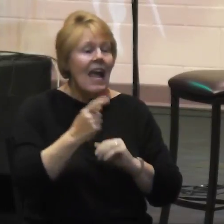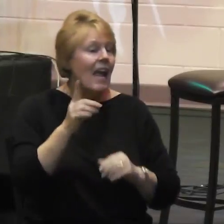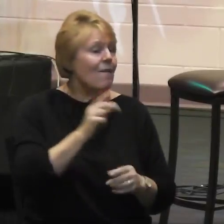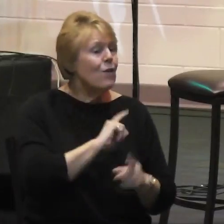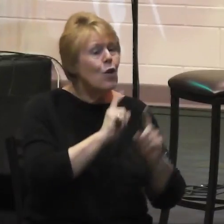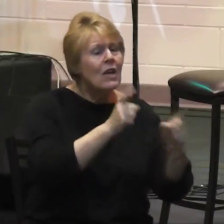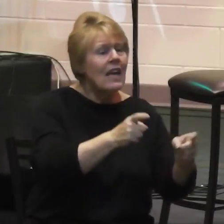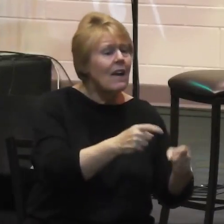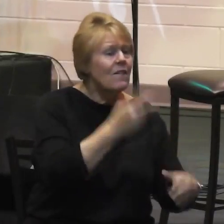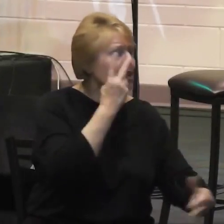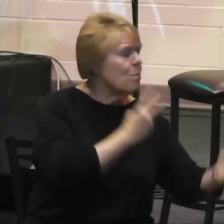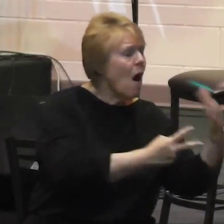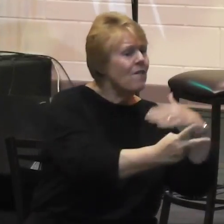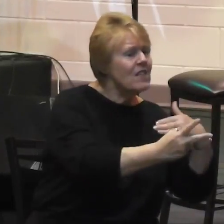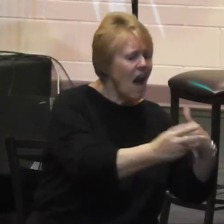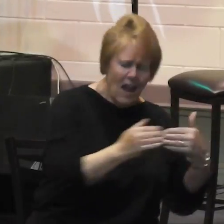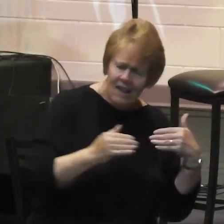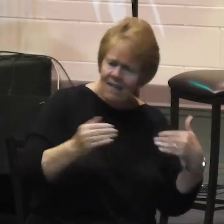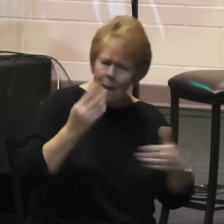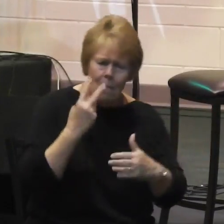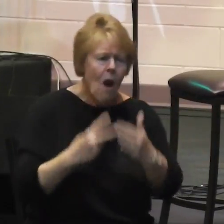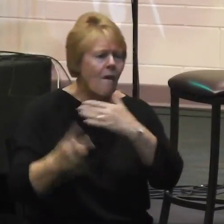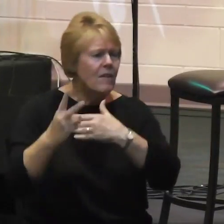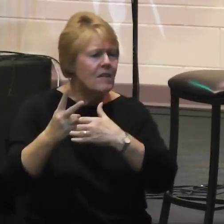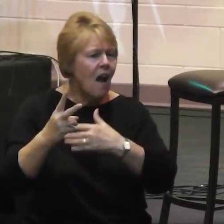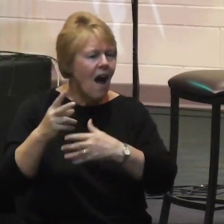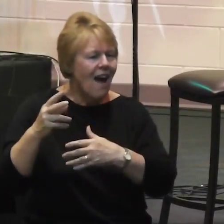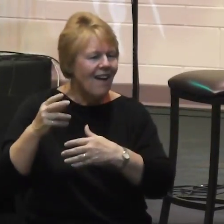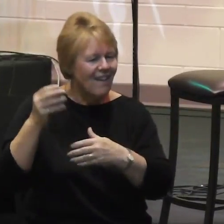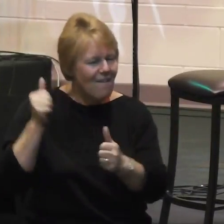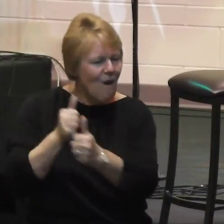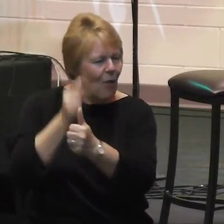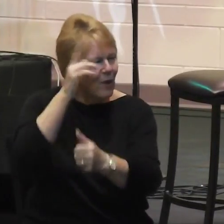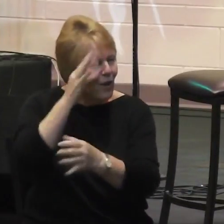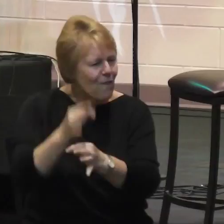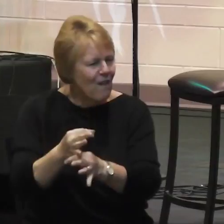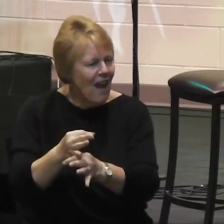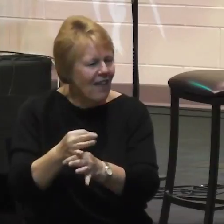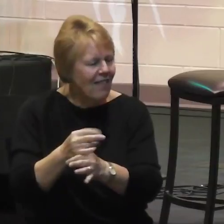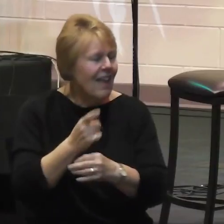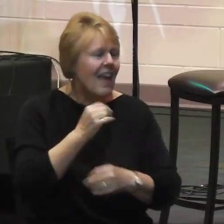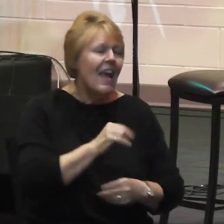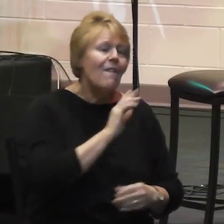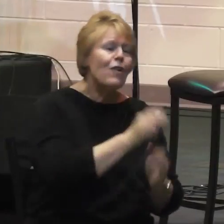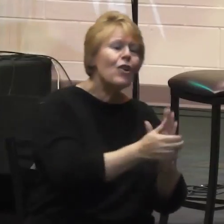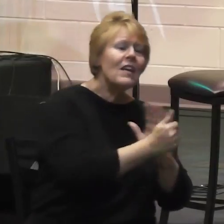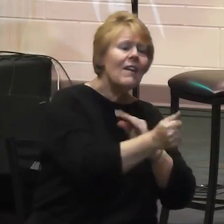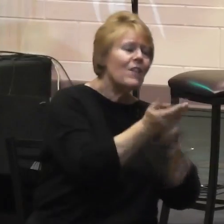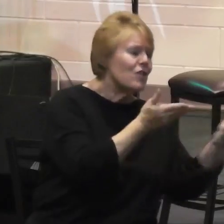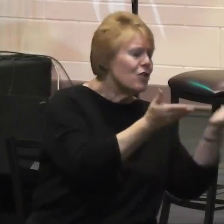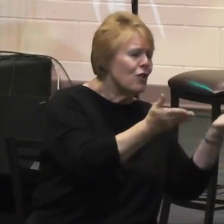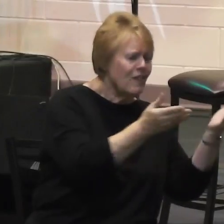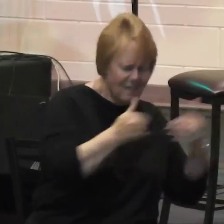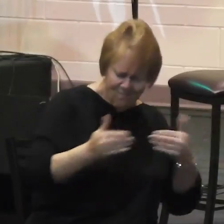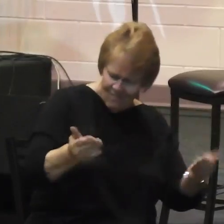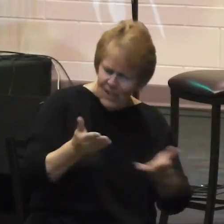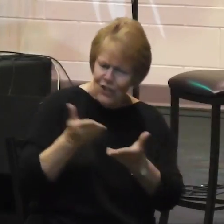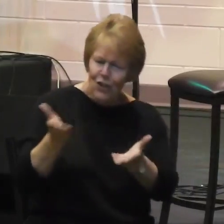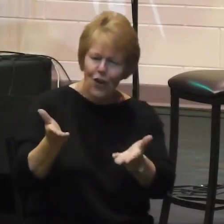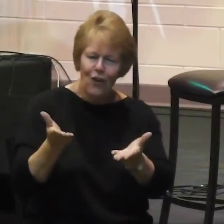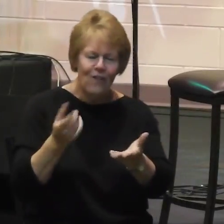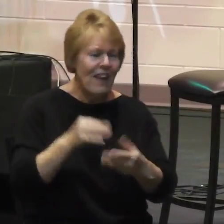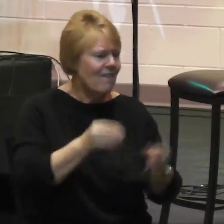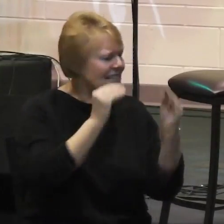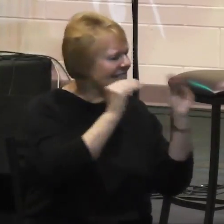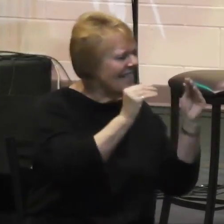prophesying, then prophesy in accordance to your faith. If it is serving, then serve. If it is teaching, then